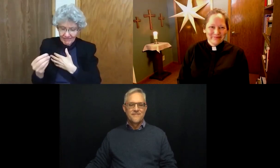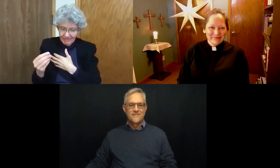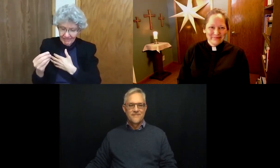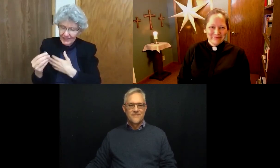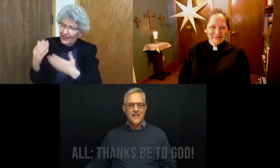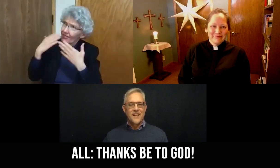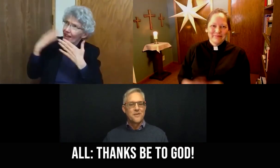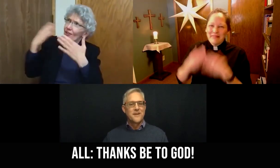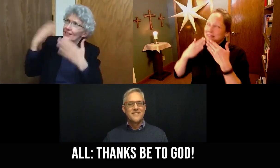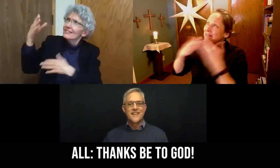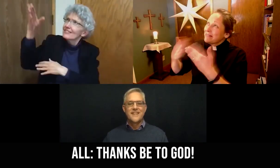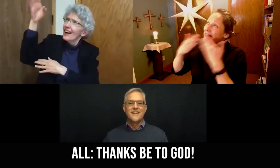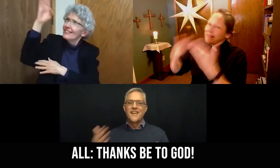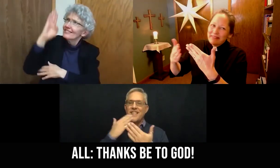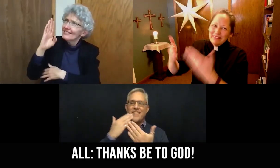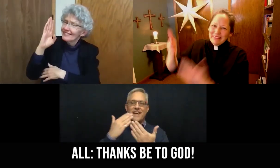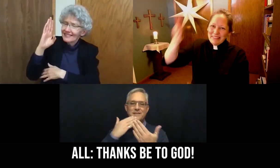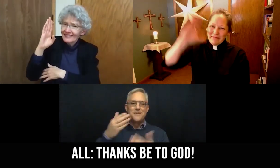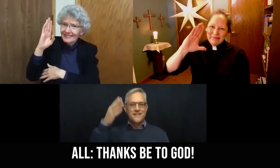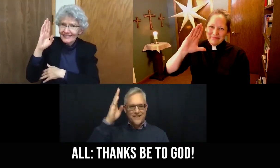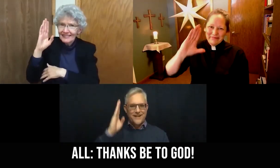And everybody said it, thanks be to God.